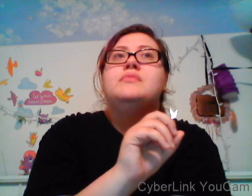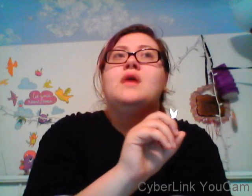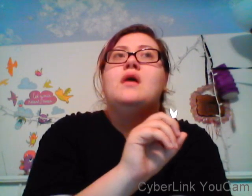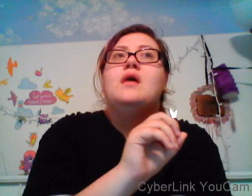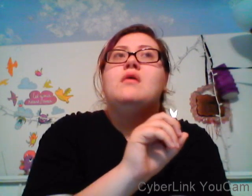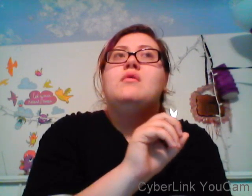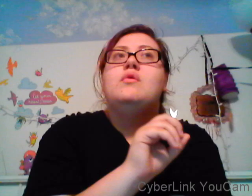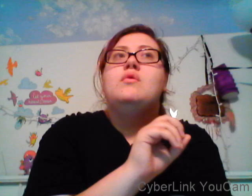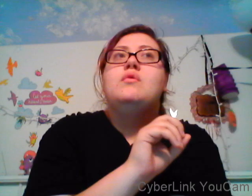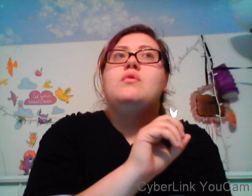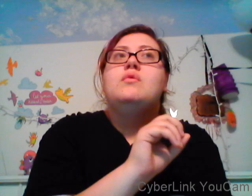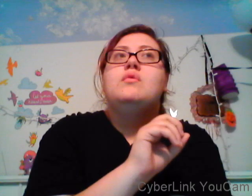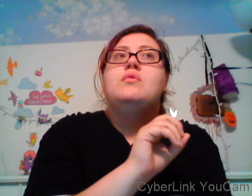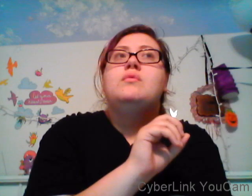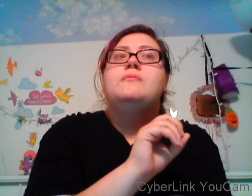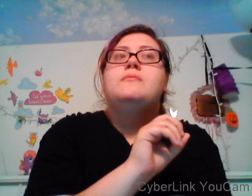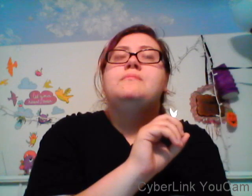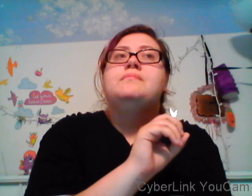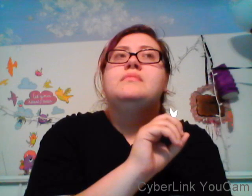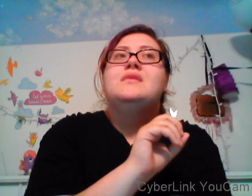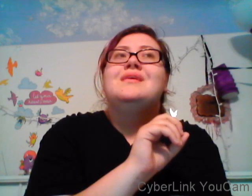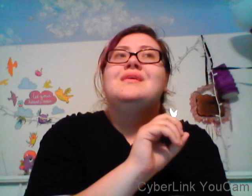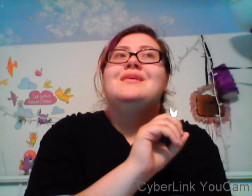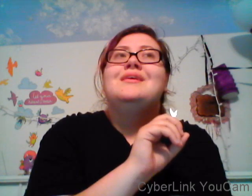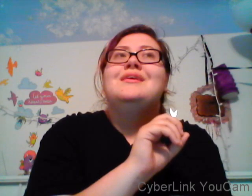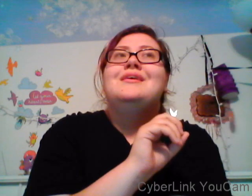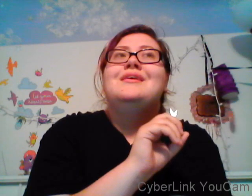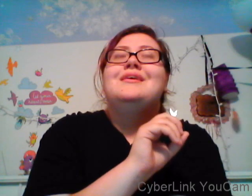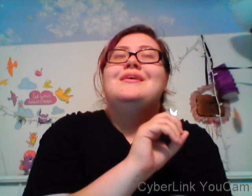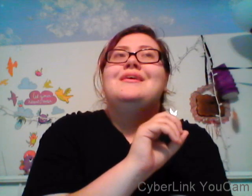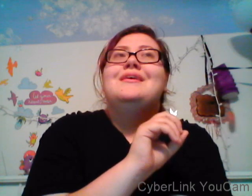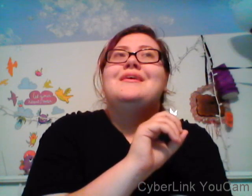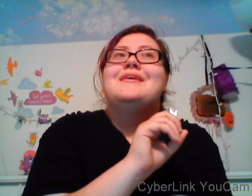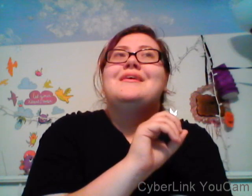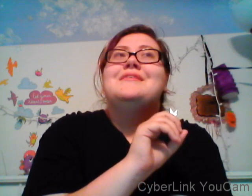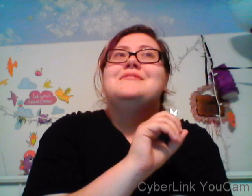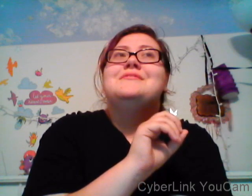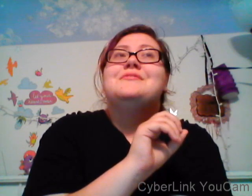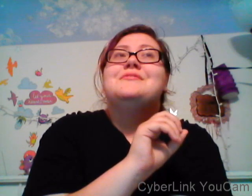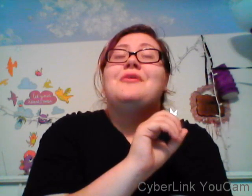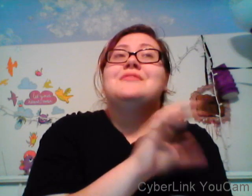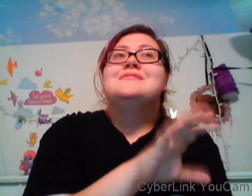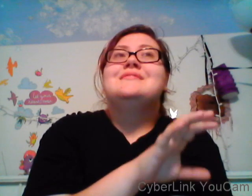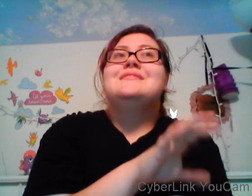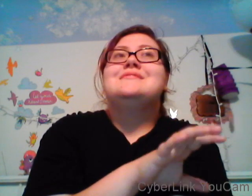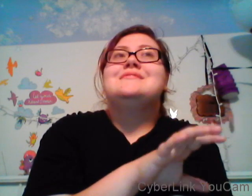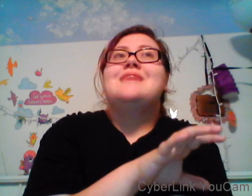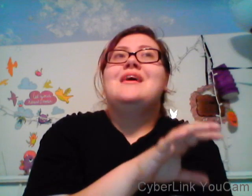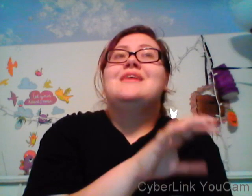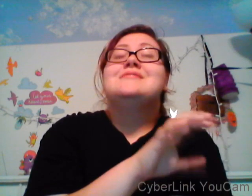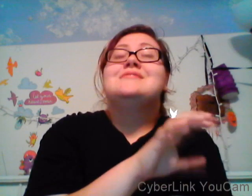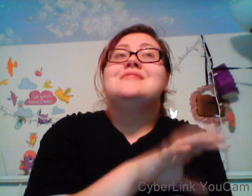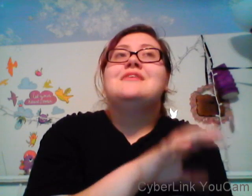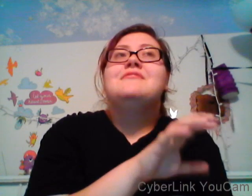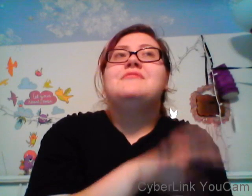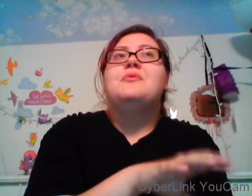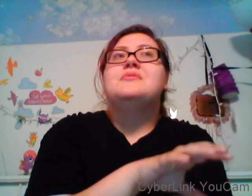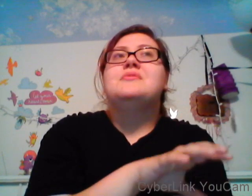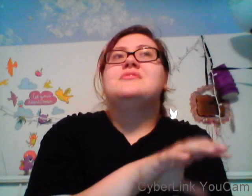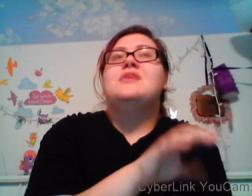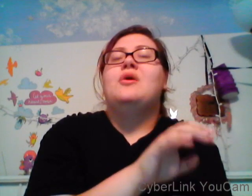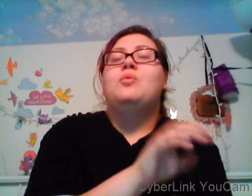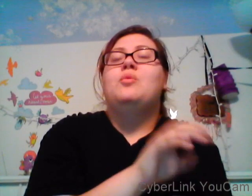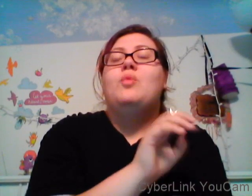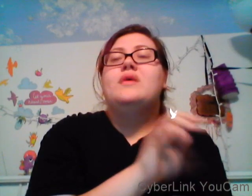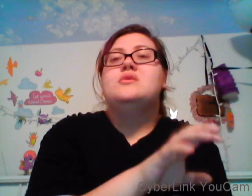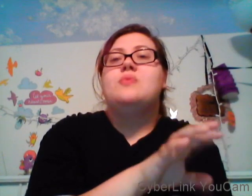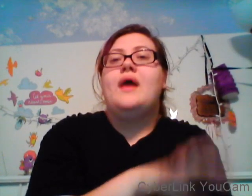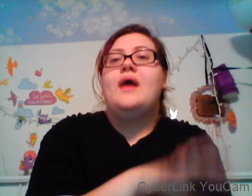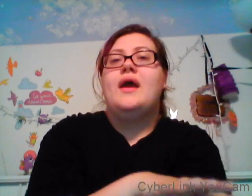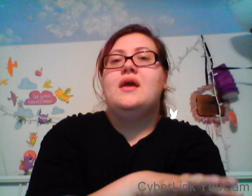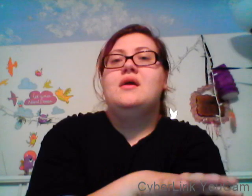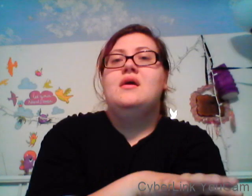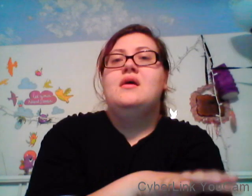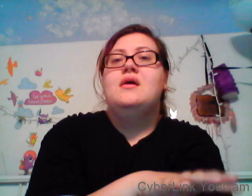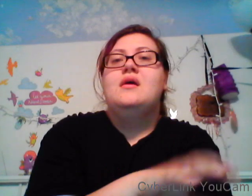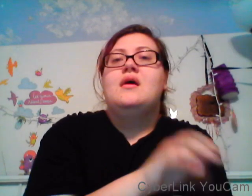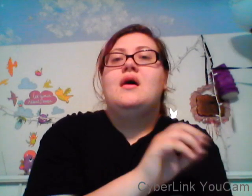interwebs to me because I am constantly trying to spread